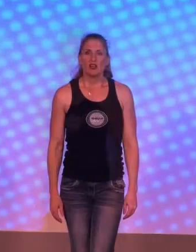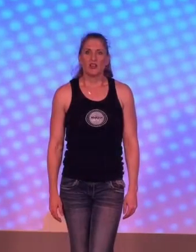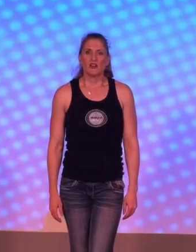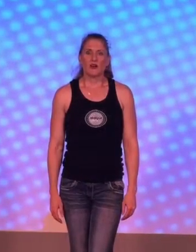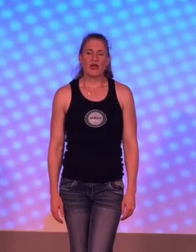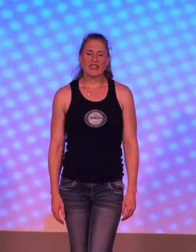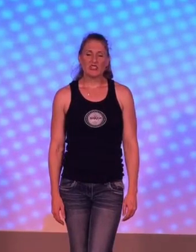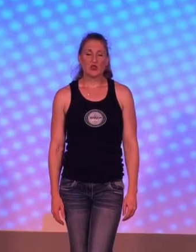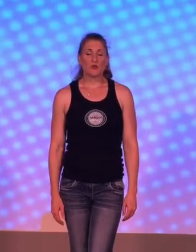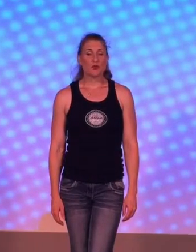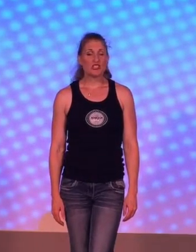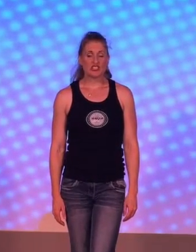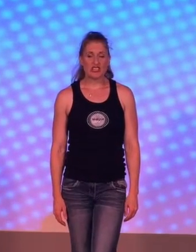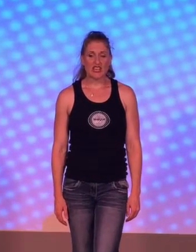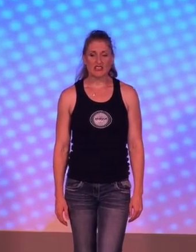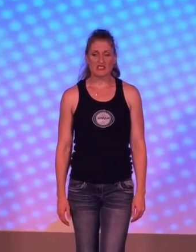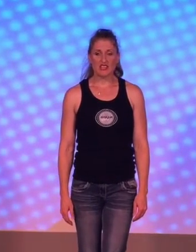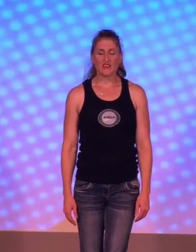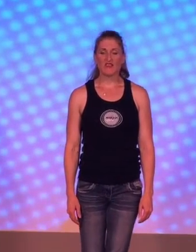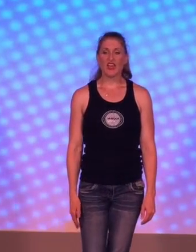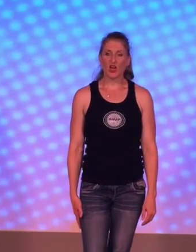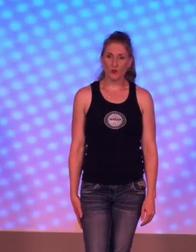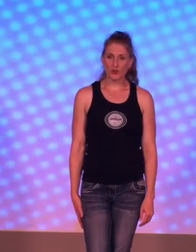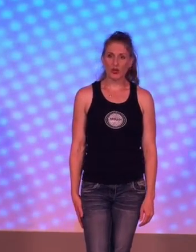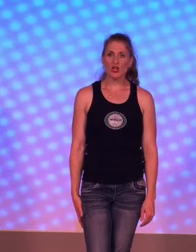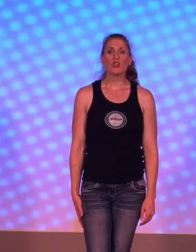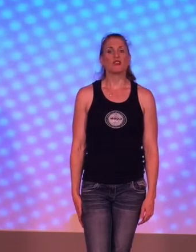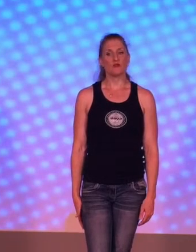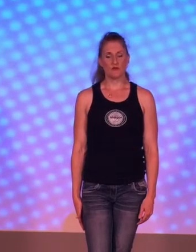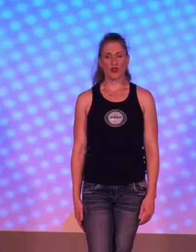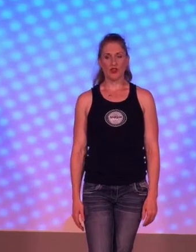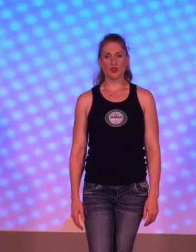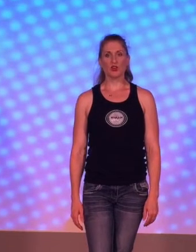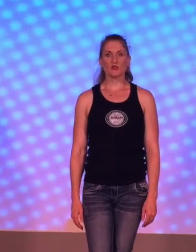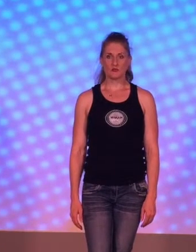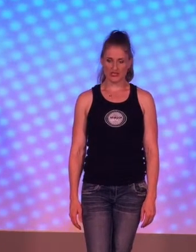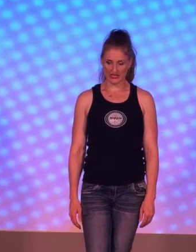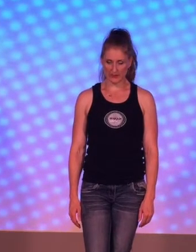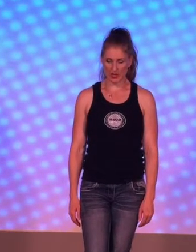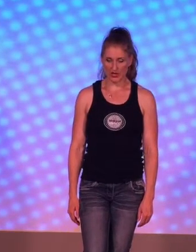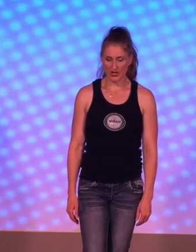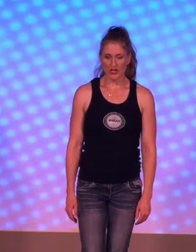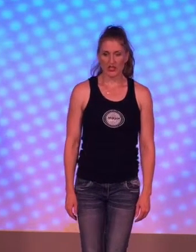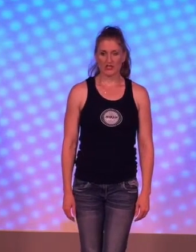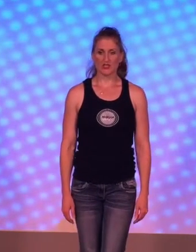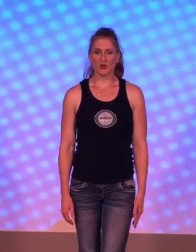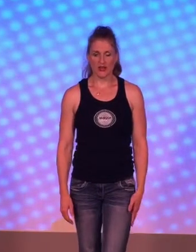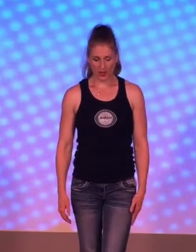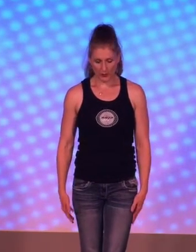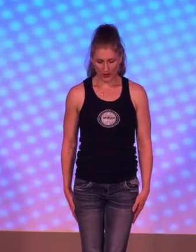Okay, so the bridge says, the helper, the father, the redeemer. So, on helper,